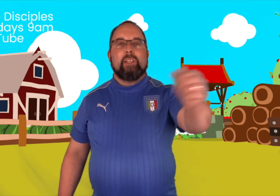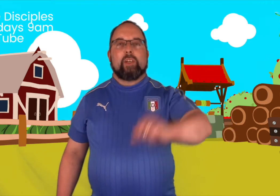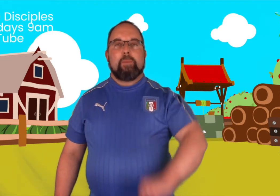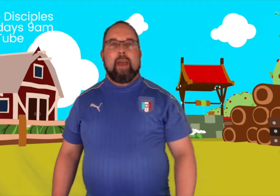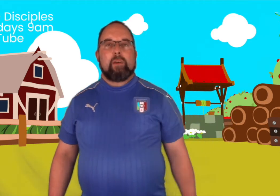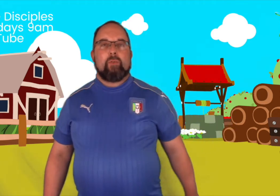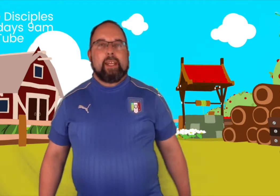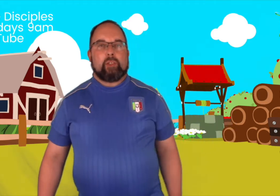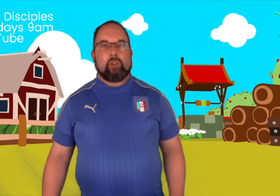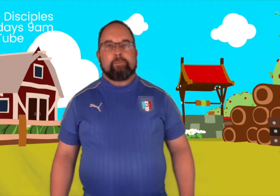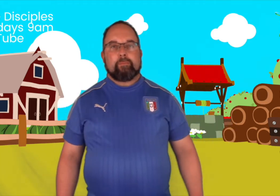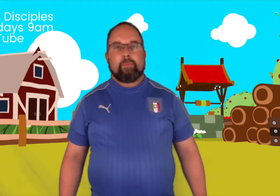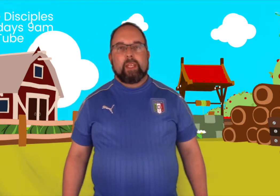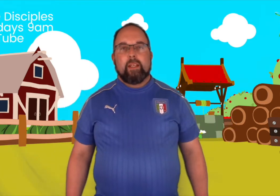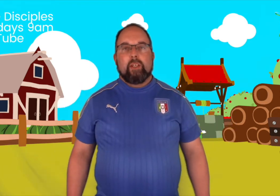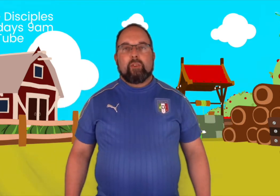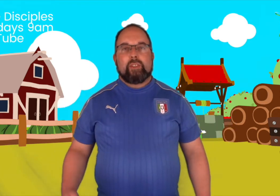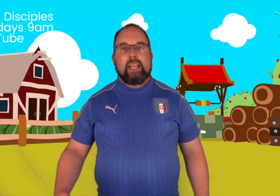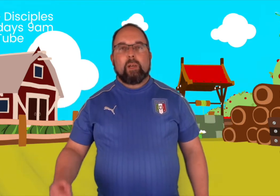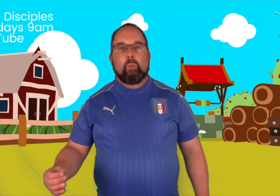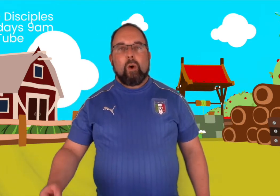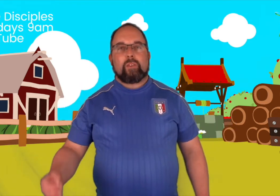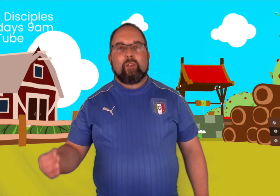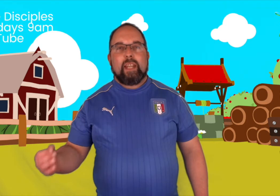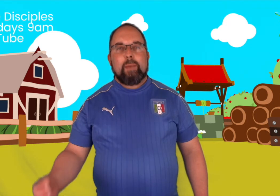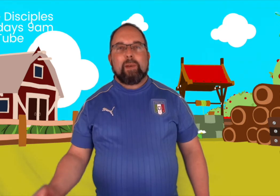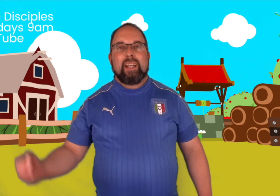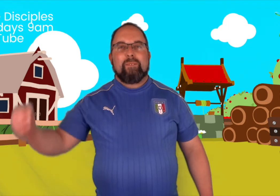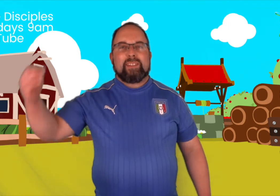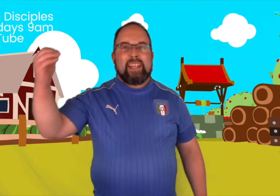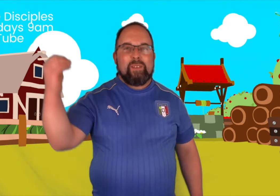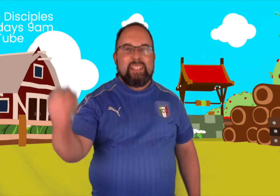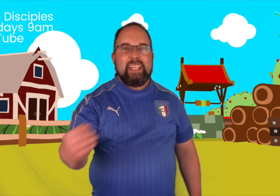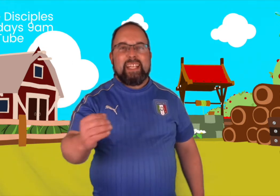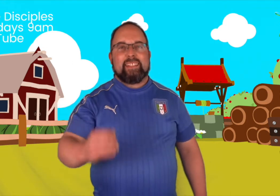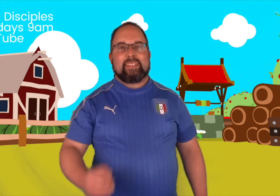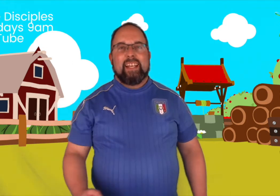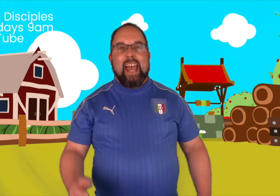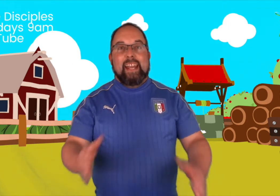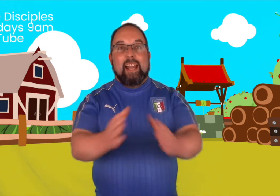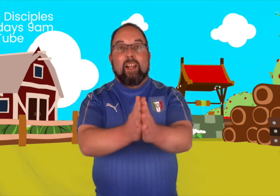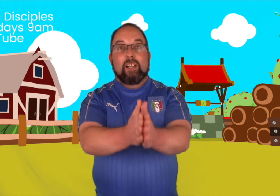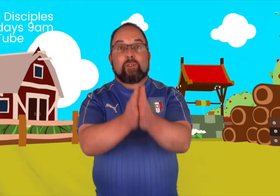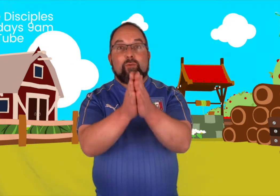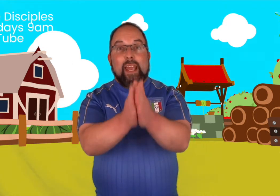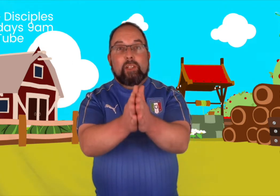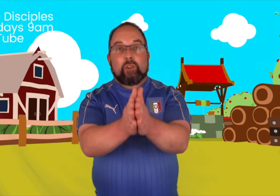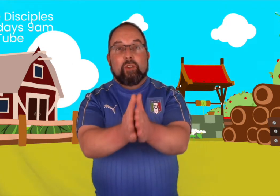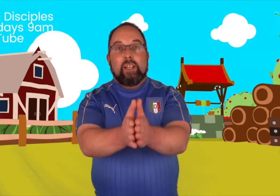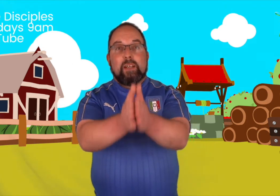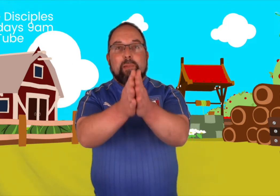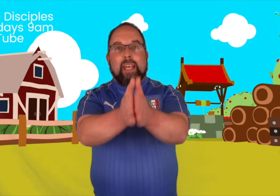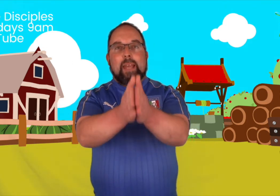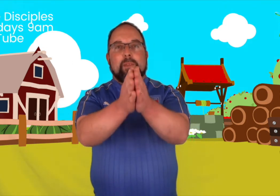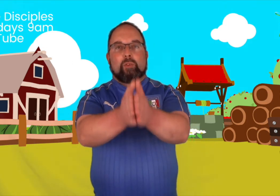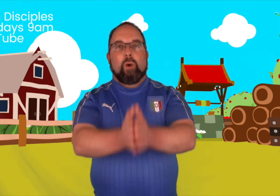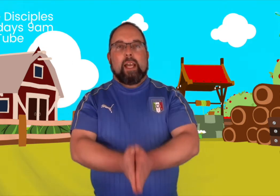can marry Rachel. So Jacob worked for Laban another seven years, and at last, Rachel became his wife.